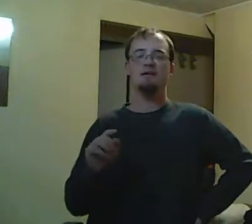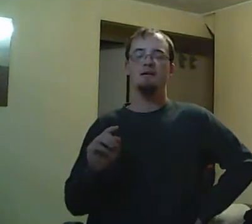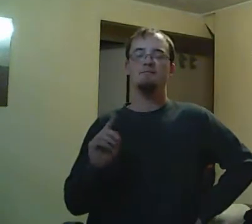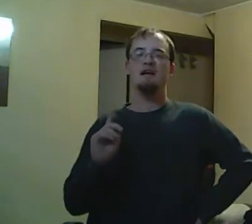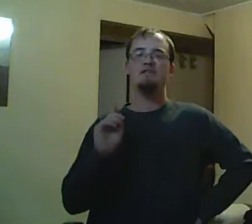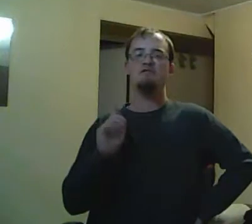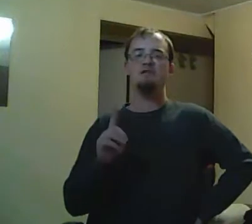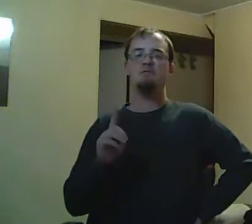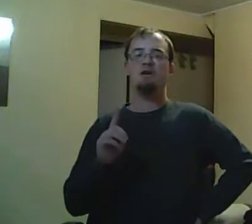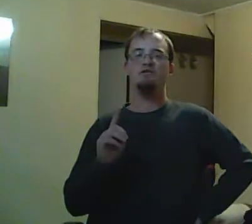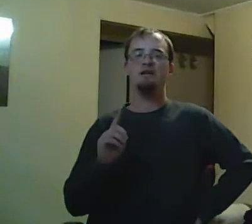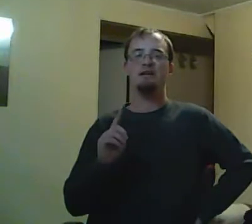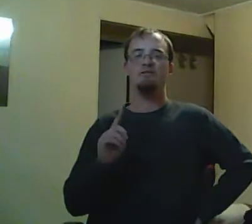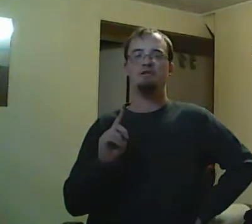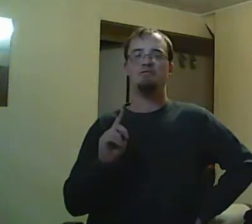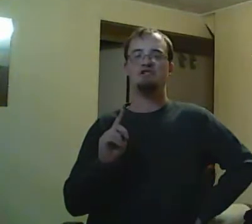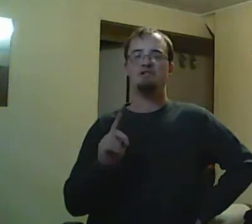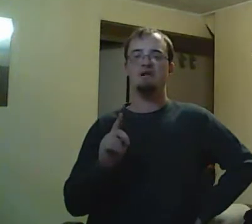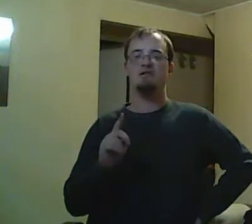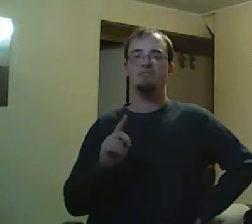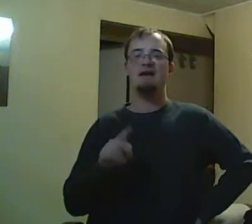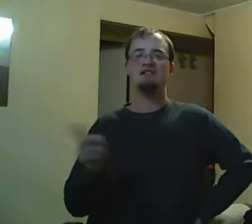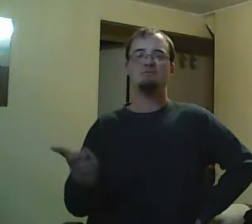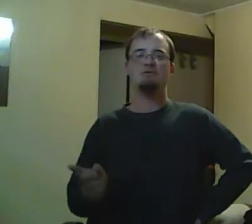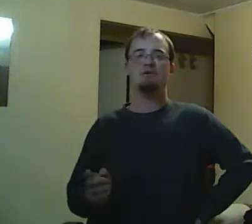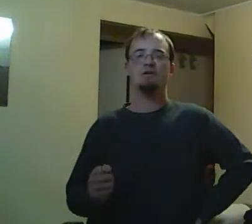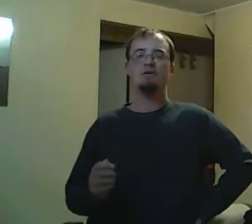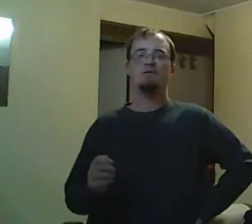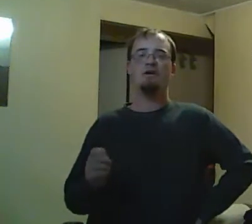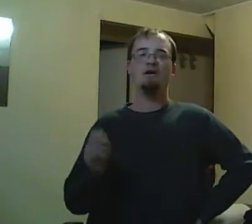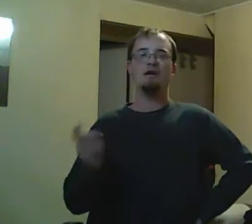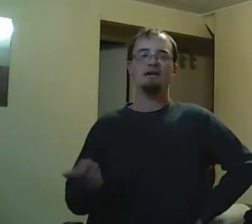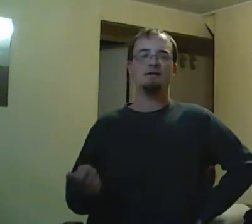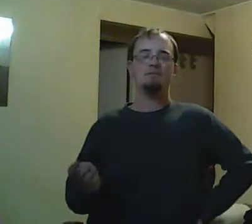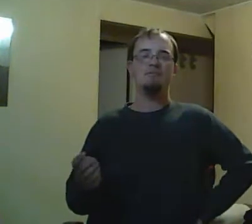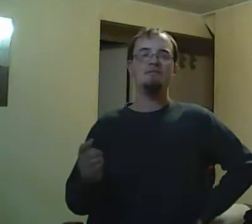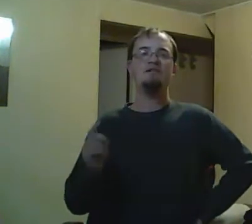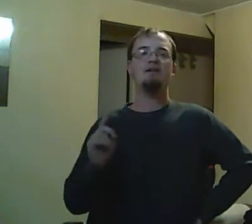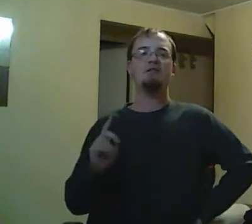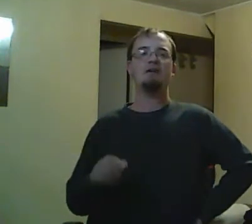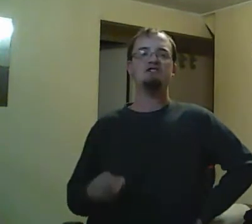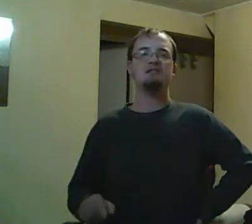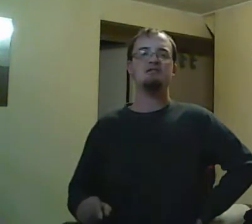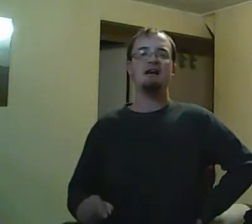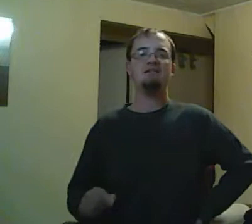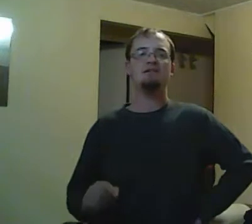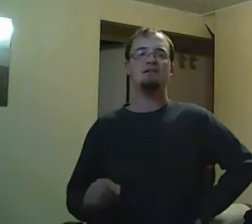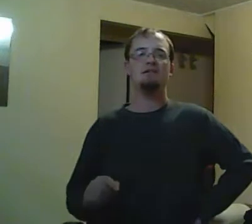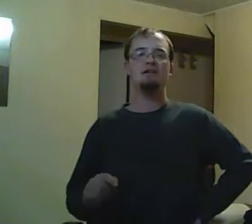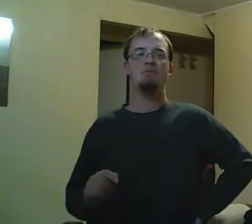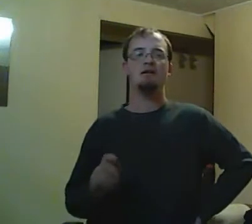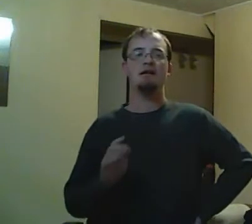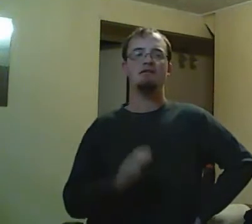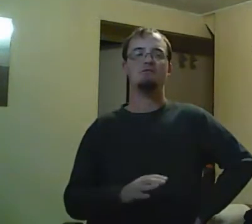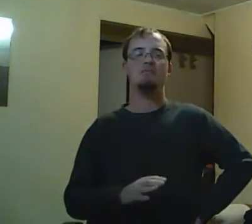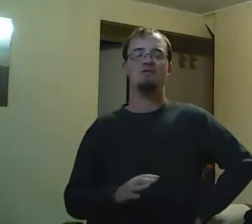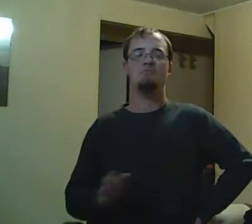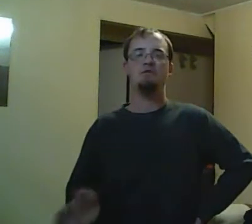wants to help destroy Rick, she wants to fit in with somebody. So, they come up with an orange ribbon campaign. I thought it was